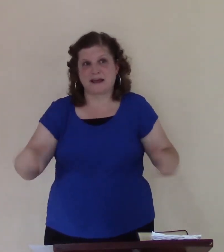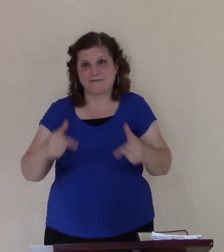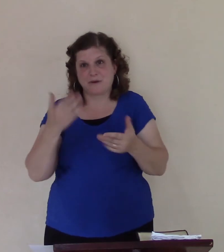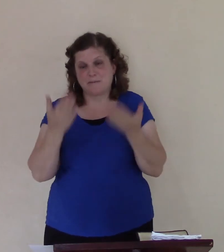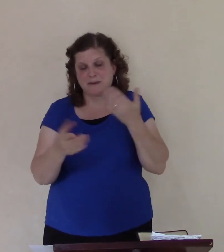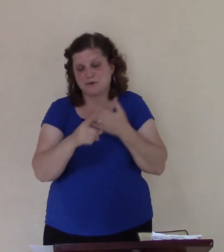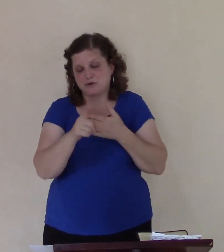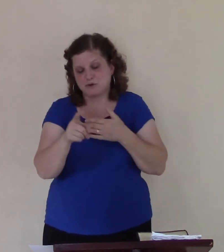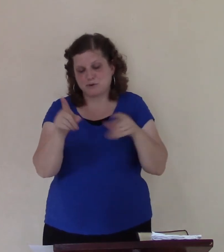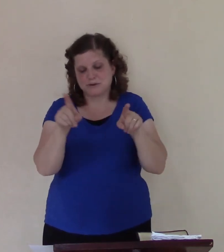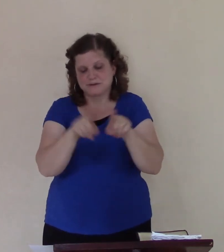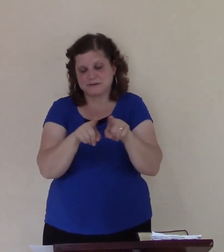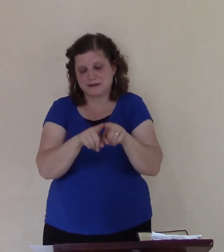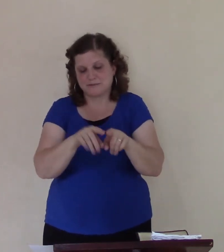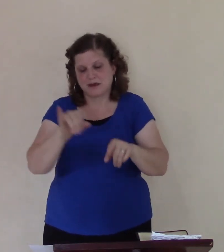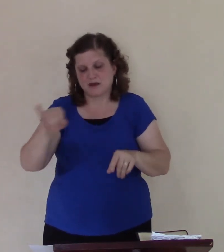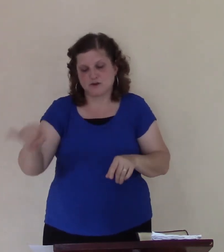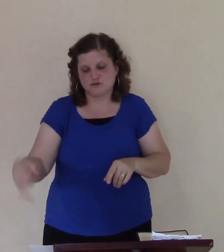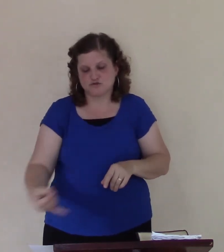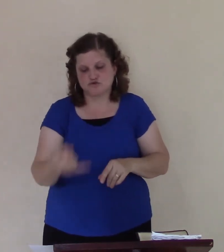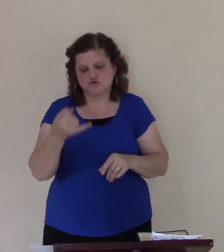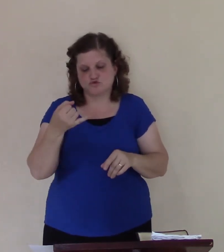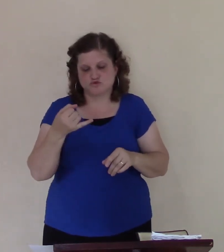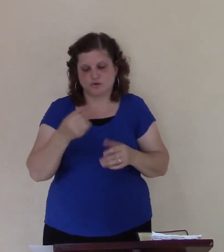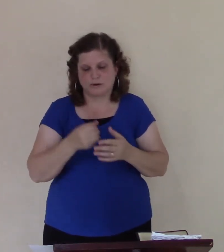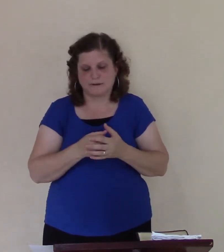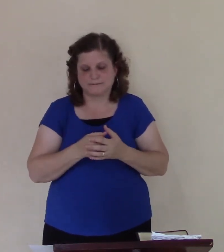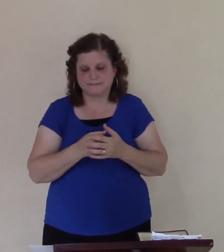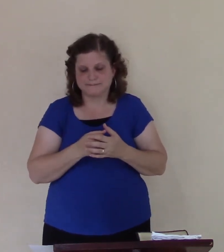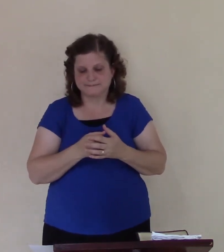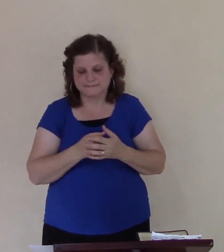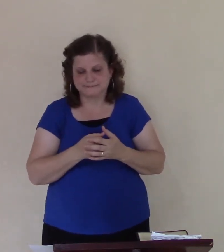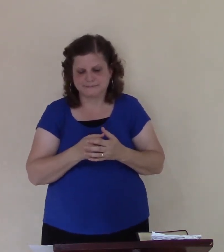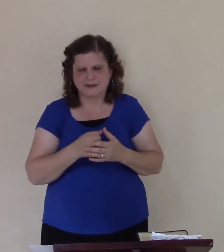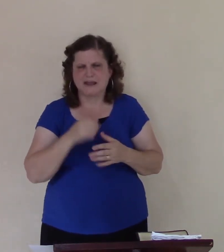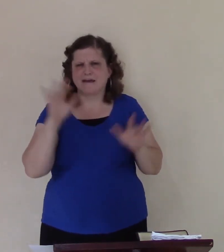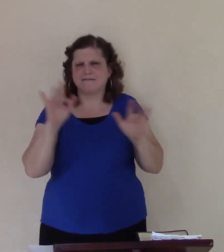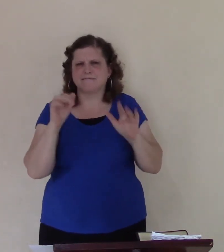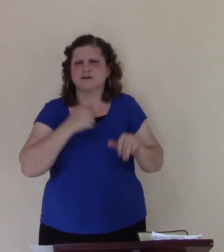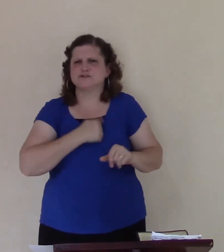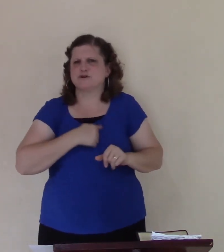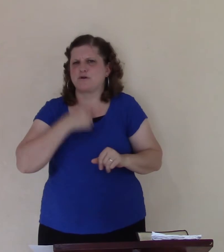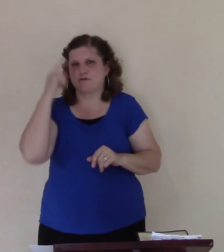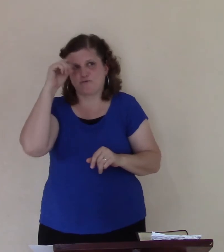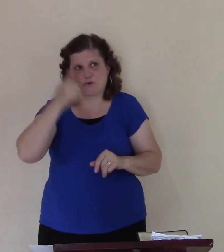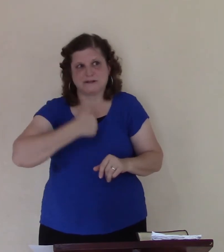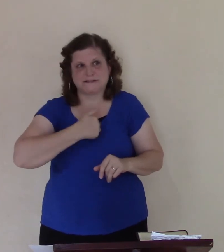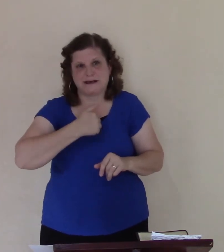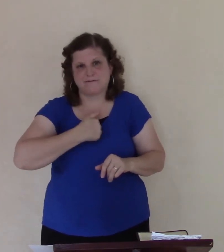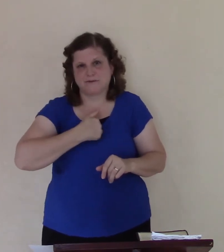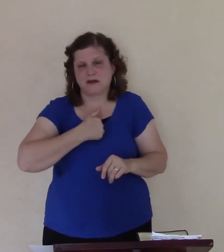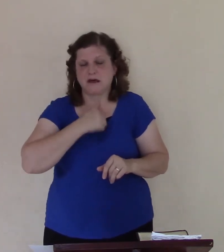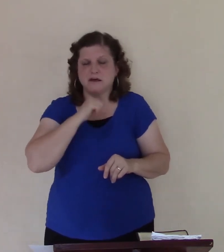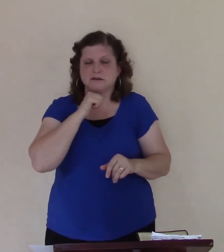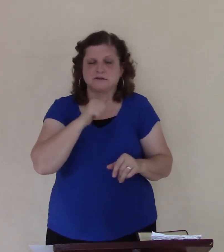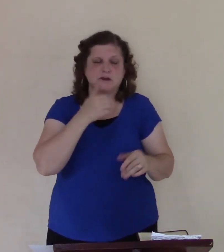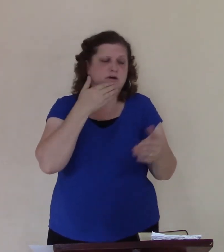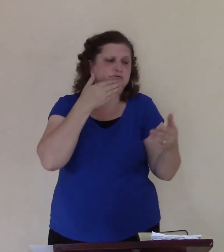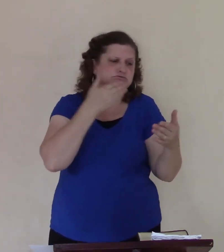you're sorry for yourself. Think it's not fair. Why do I have to be in this position? Why?